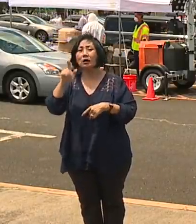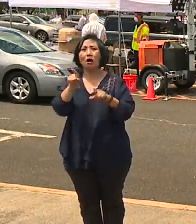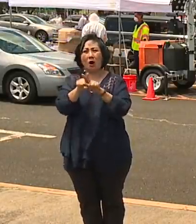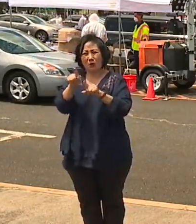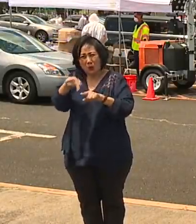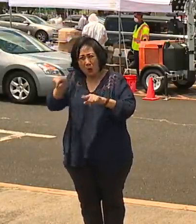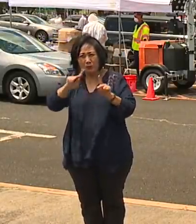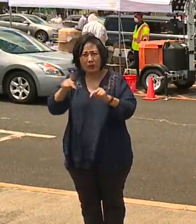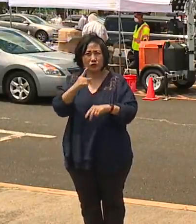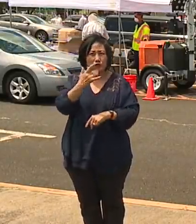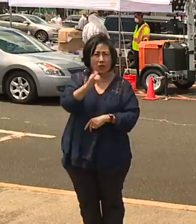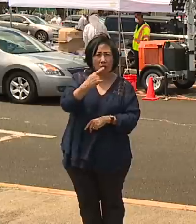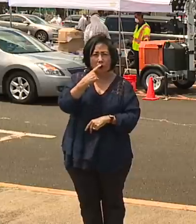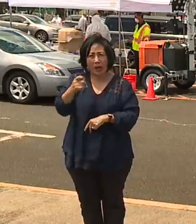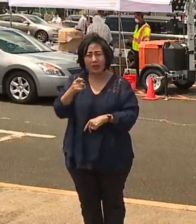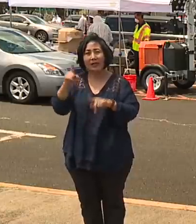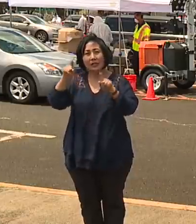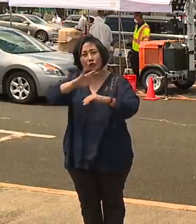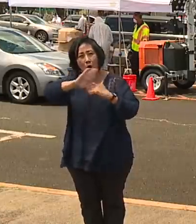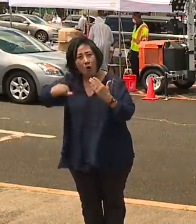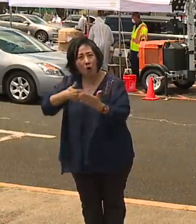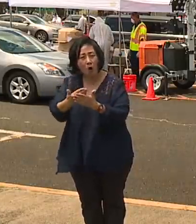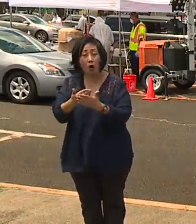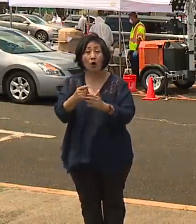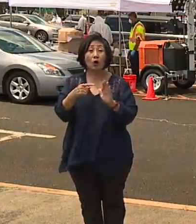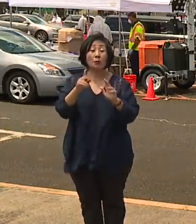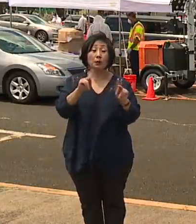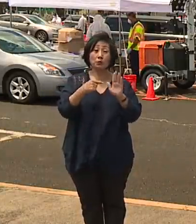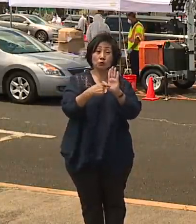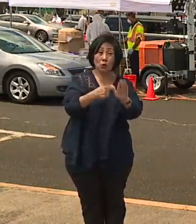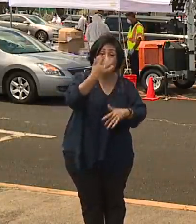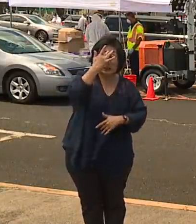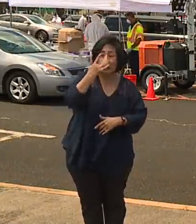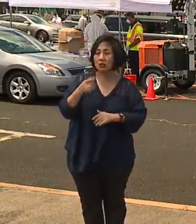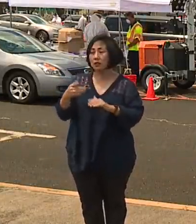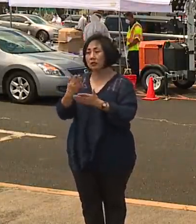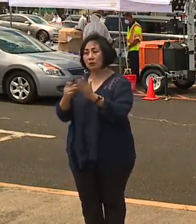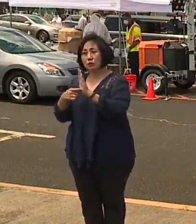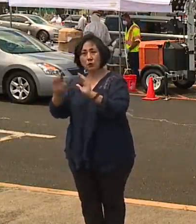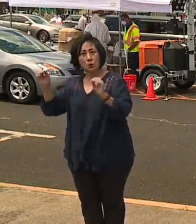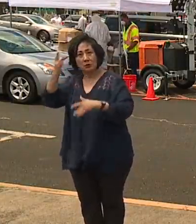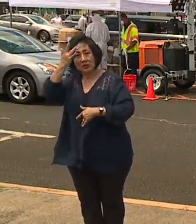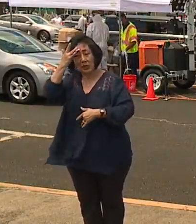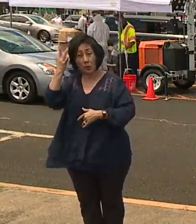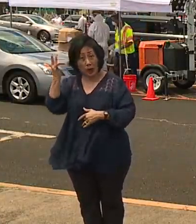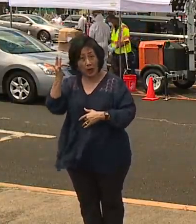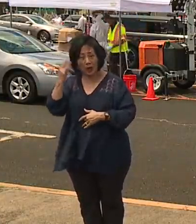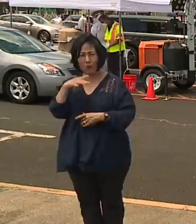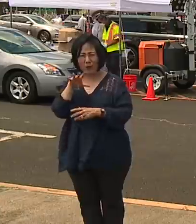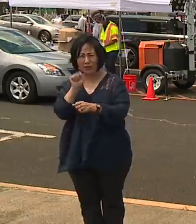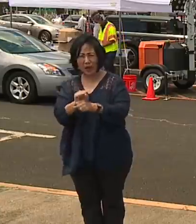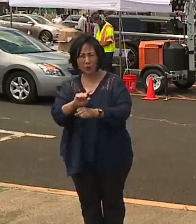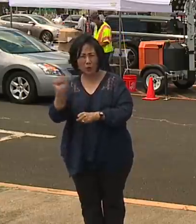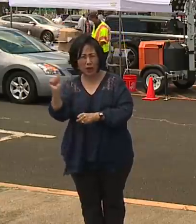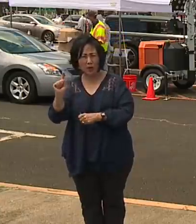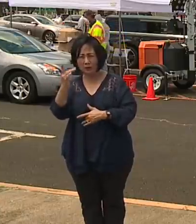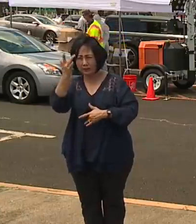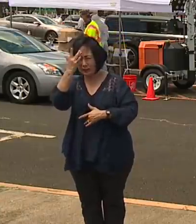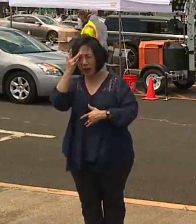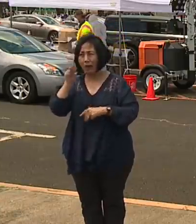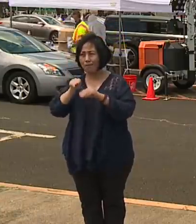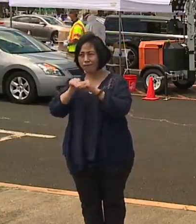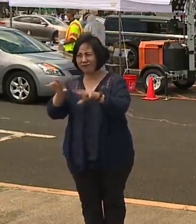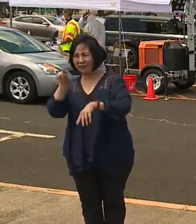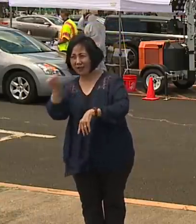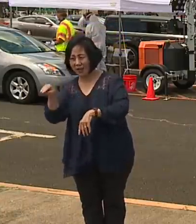sure we're testing everyone, including people without symptoms, so that we understand where the disease is and it can better guide our